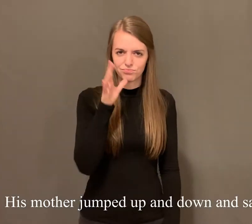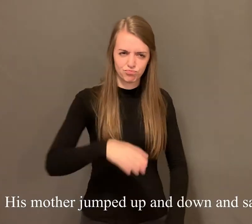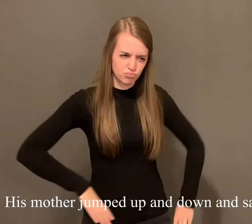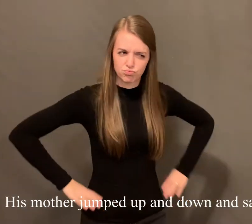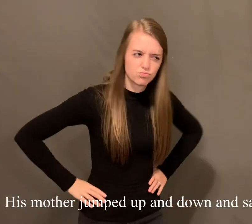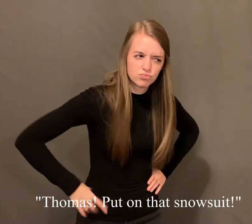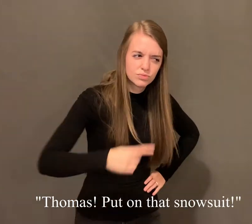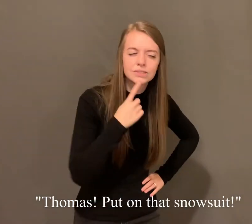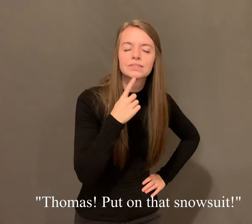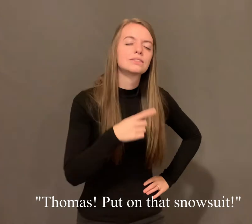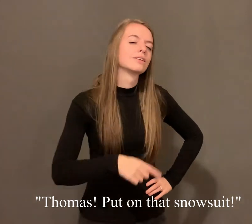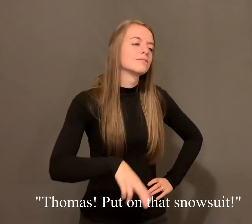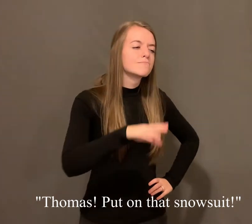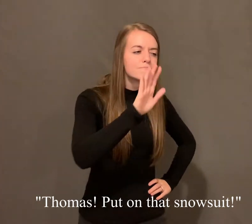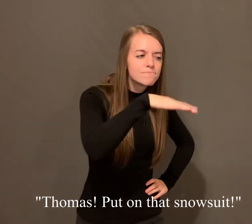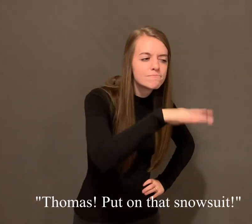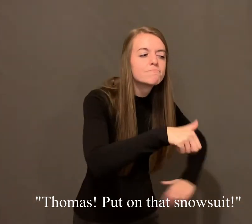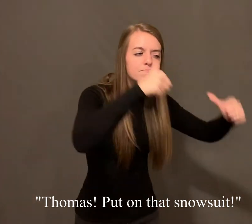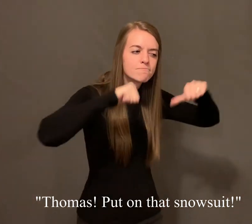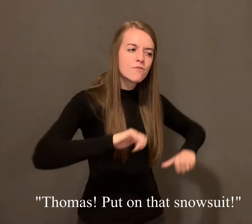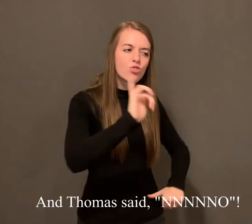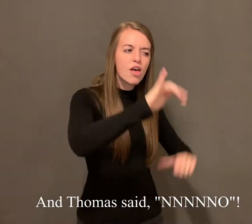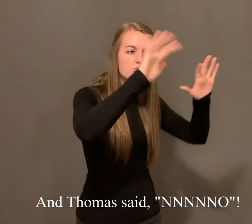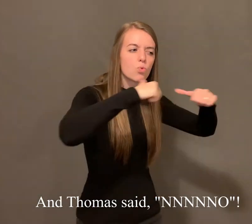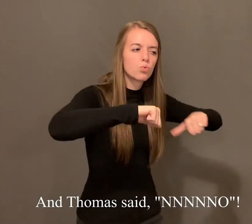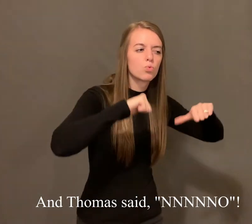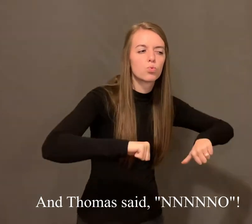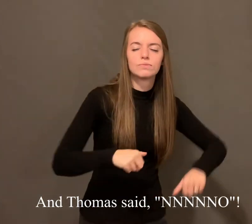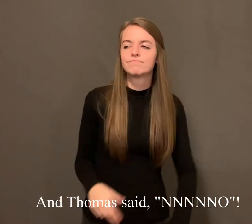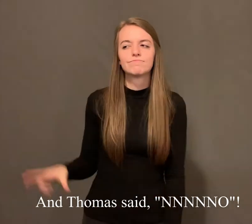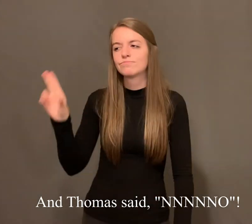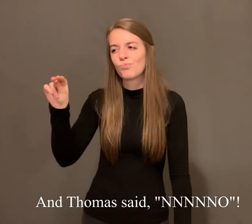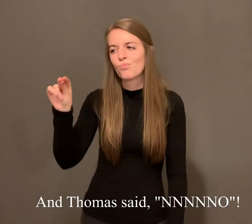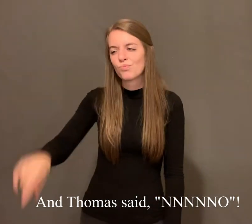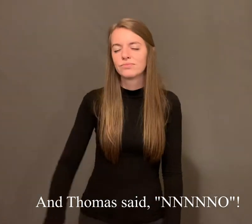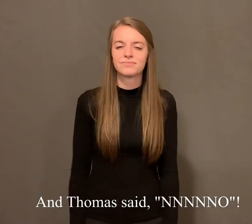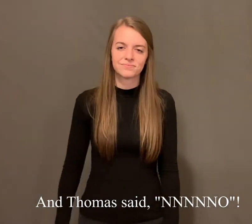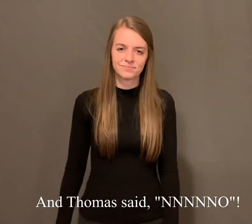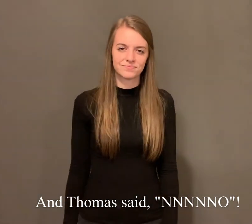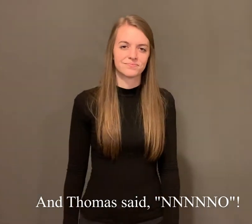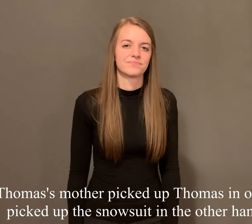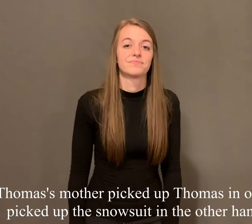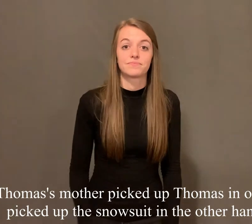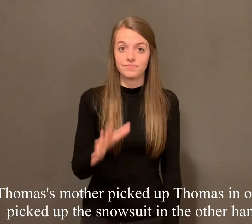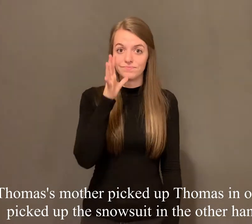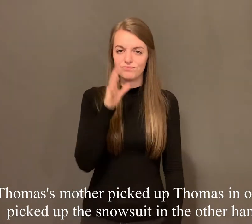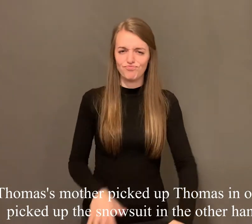up and down and said thomas put on that snowsuit and thomas said no so thomas's mother picked